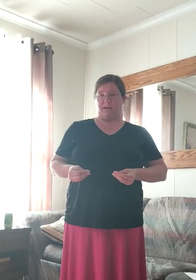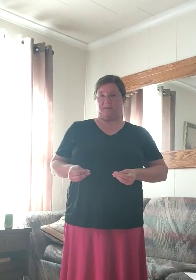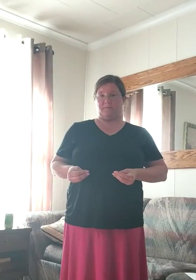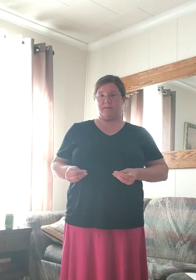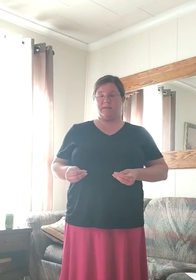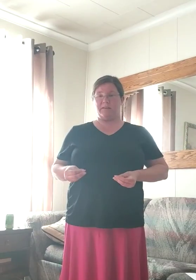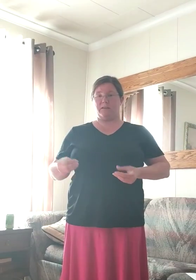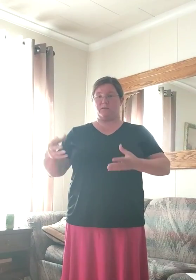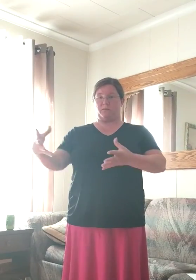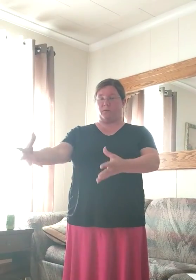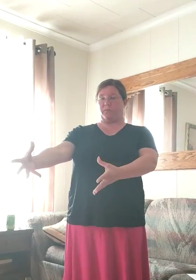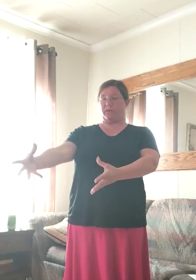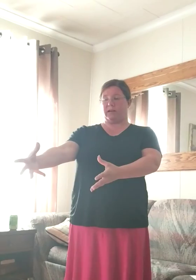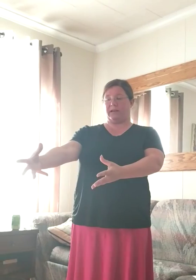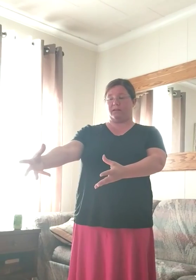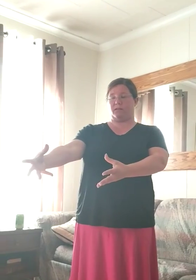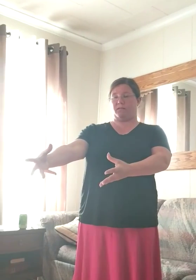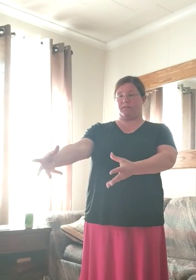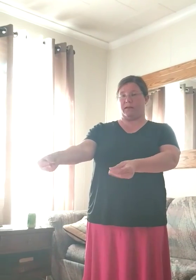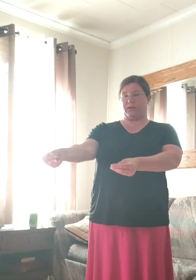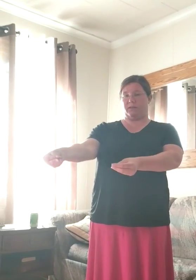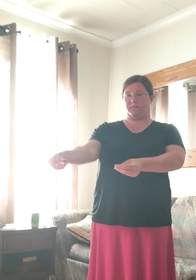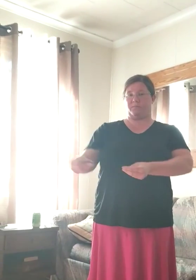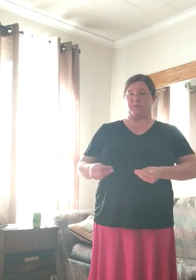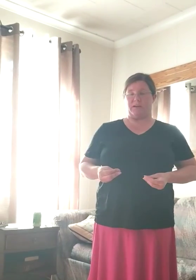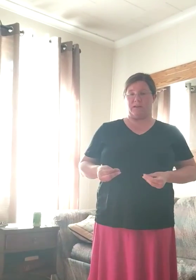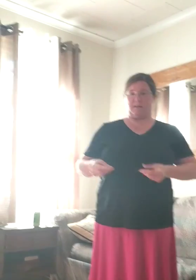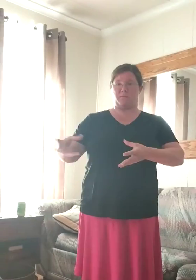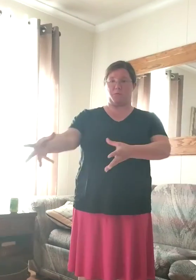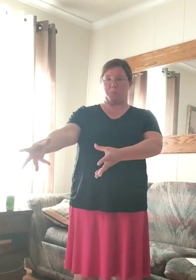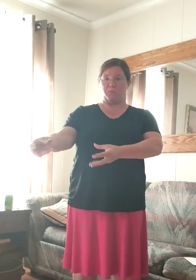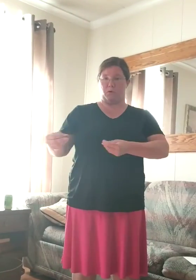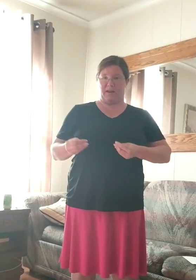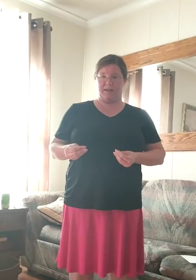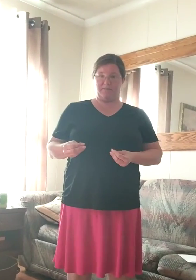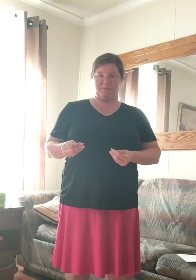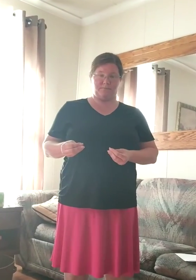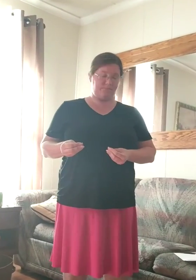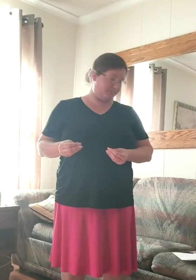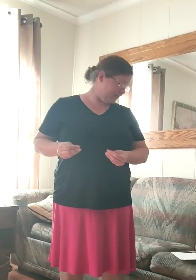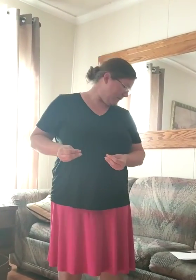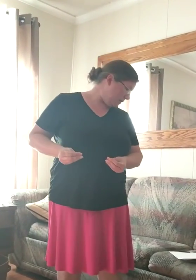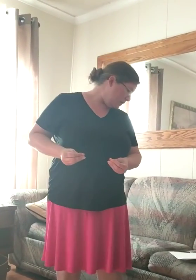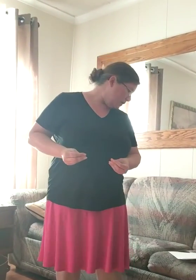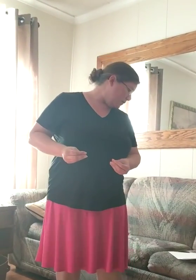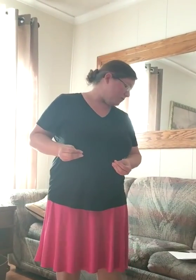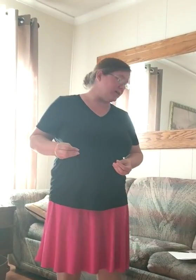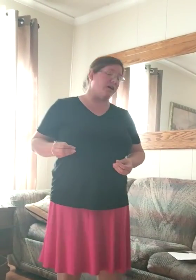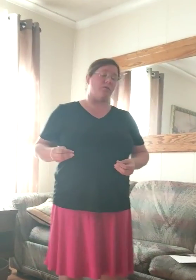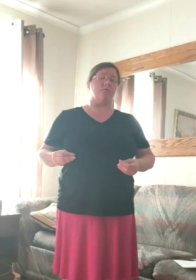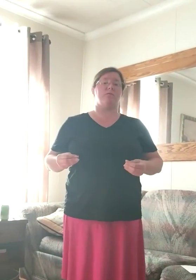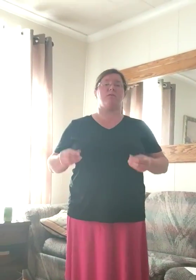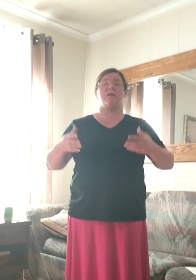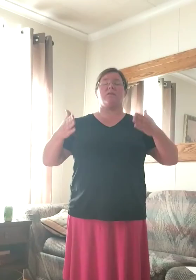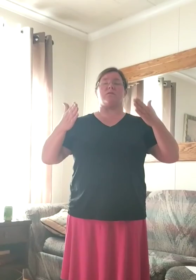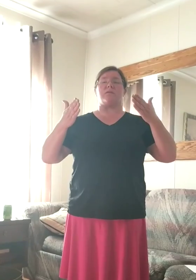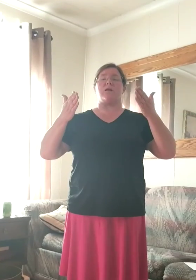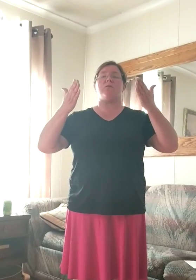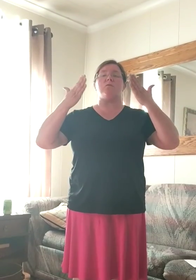in. So, we're going to put in our hands, grabbing it, and bring it in. So, bring your sorrows, so sorrow goes